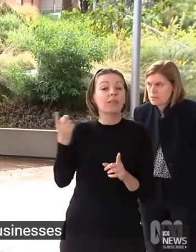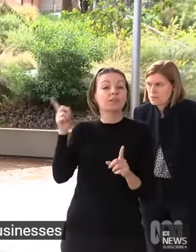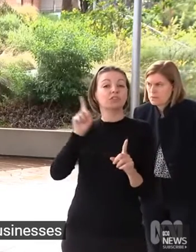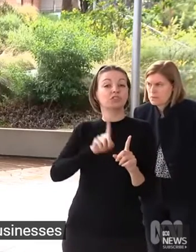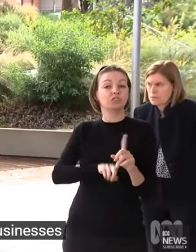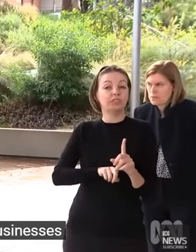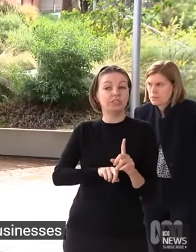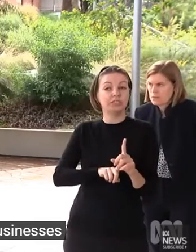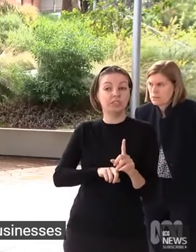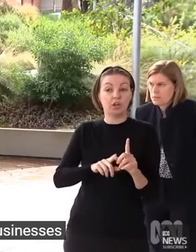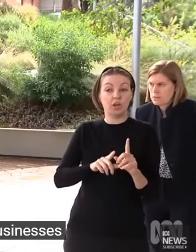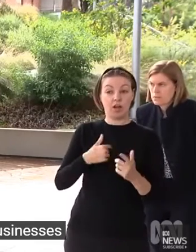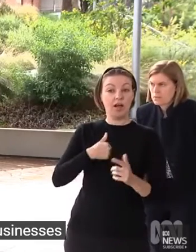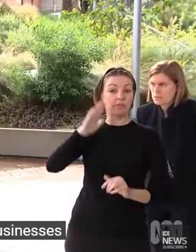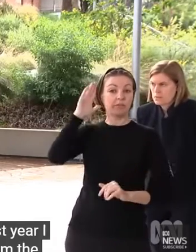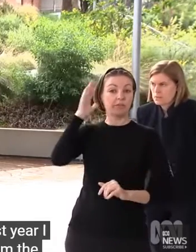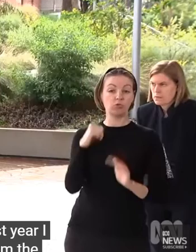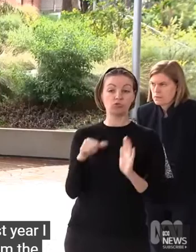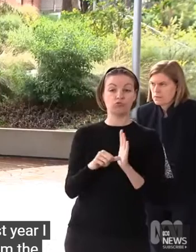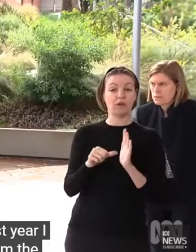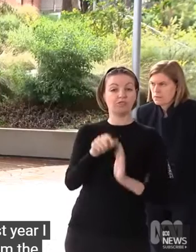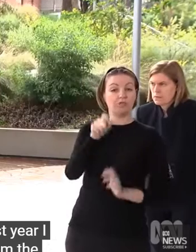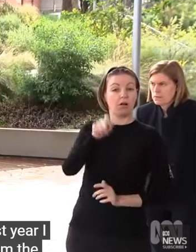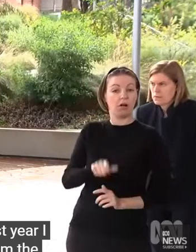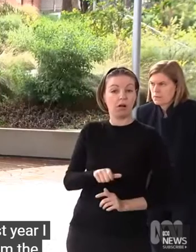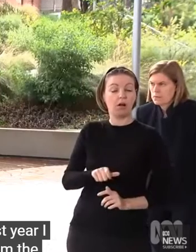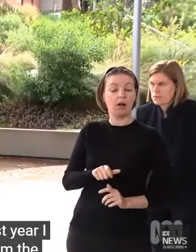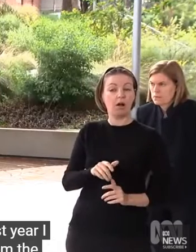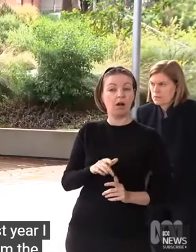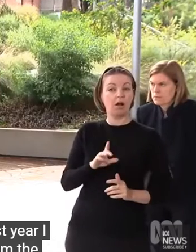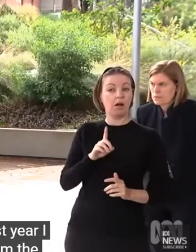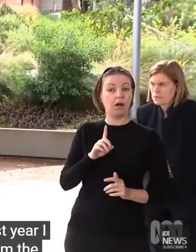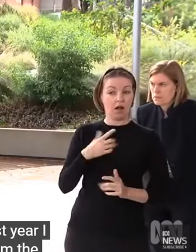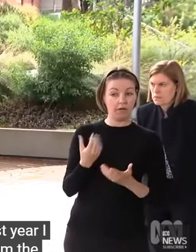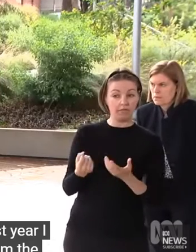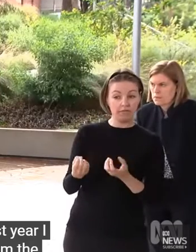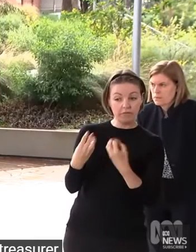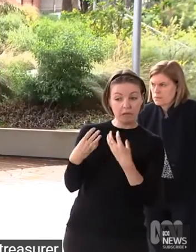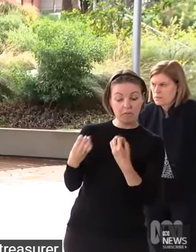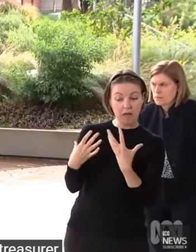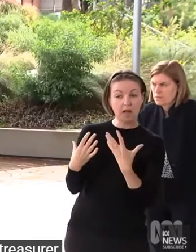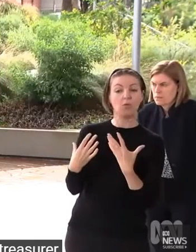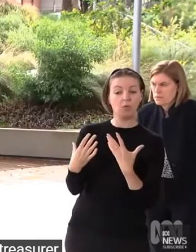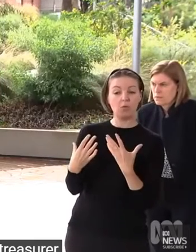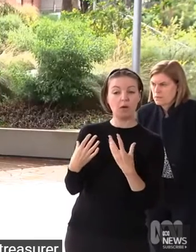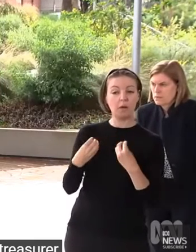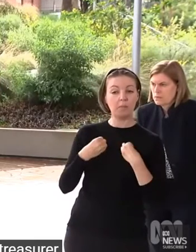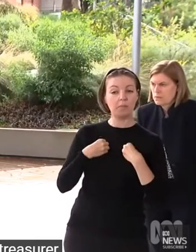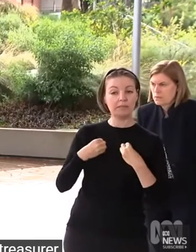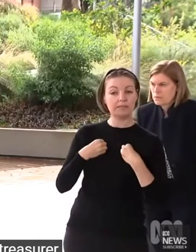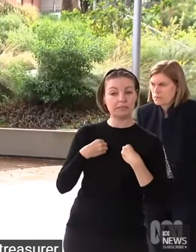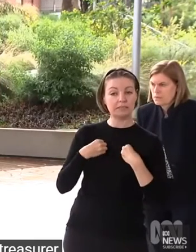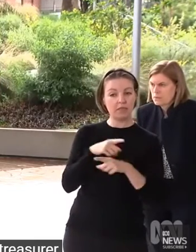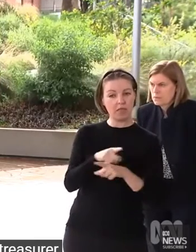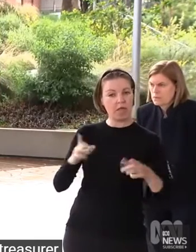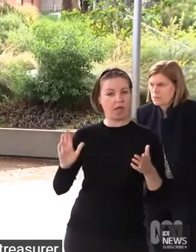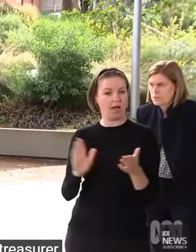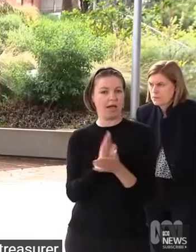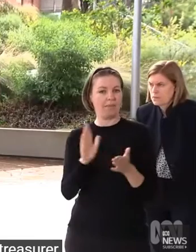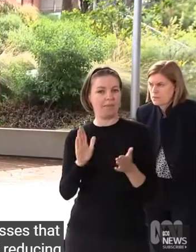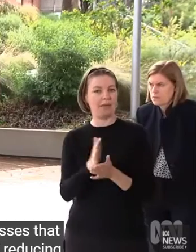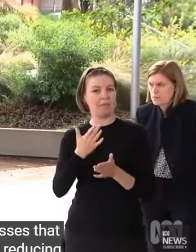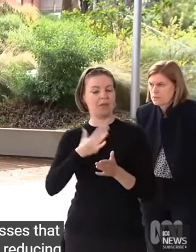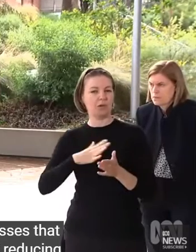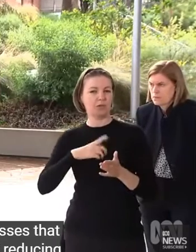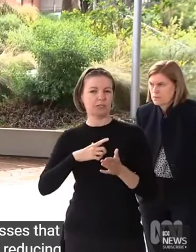as a former Treasurer that for a lot of businesses, the support in terms of reducing regulations and red tape for businesses made a real